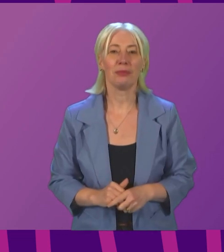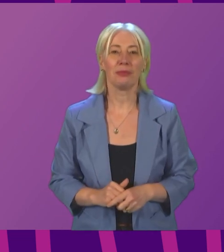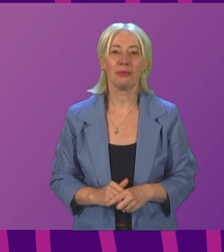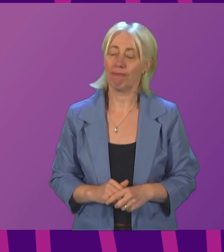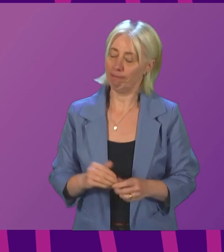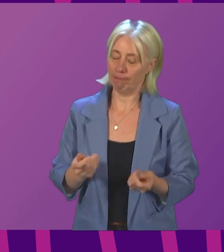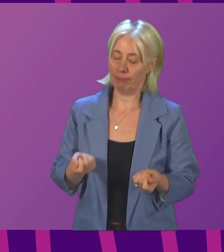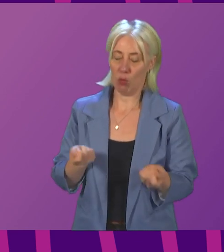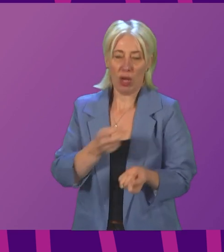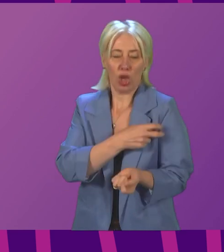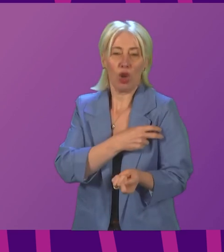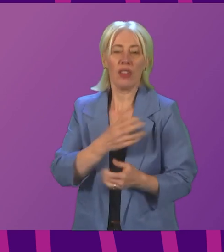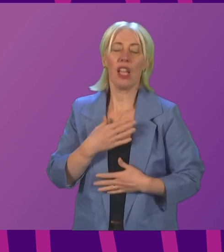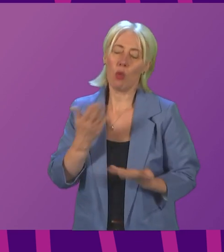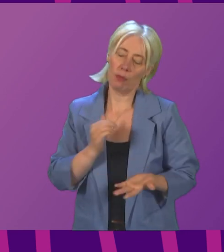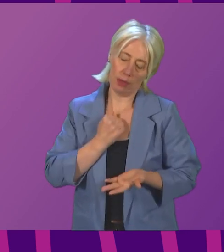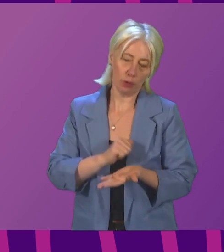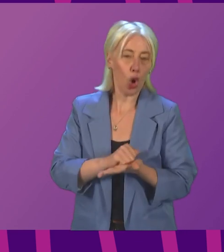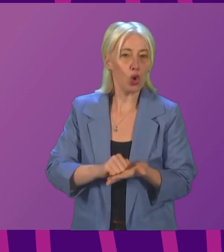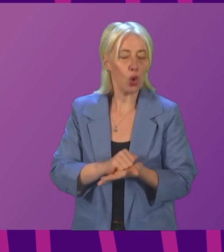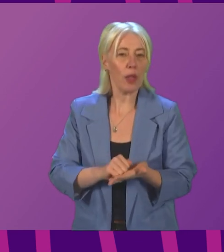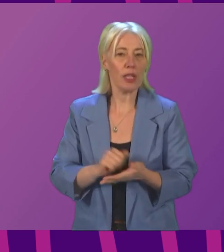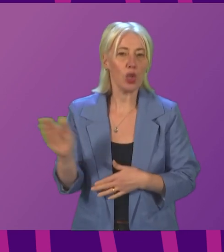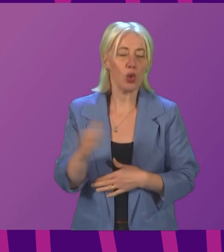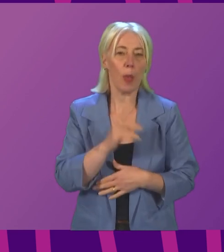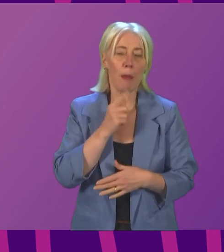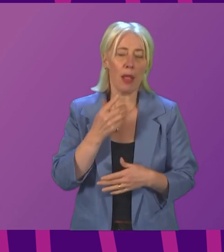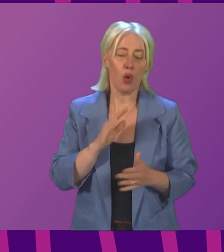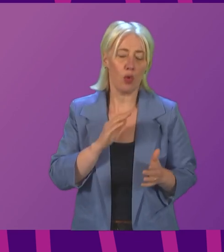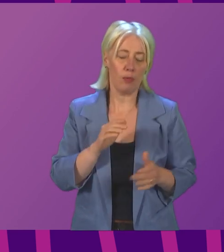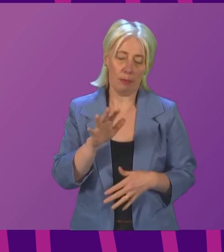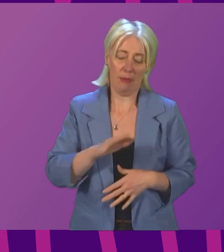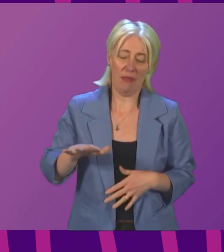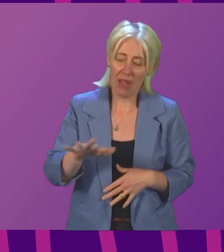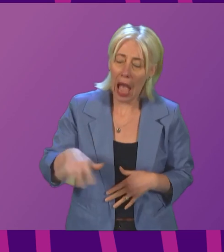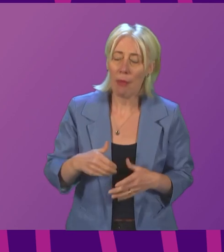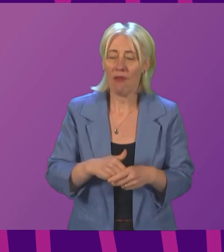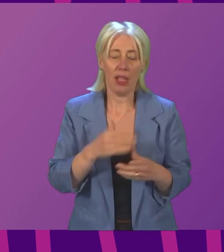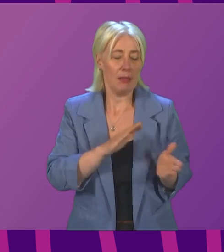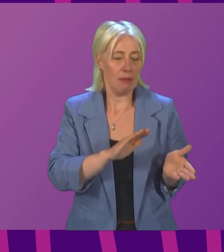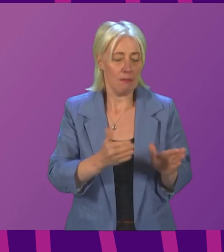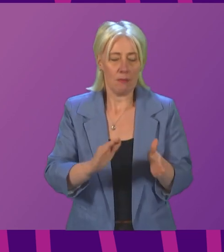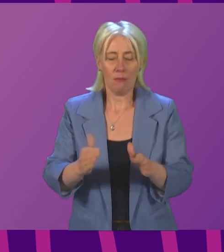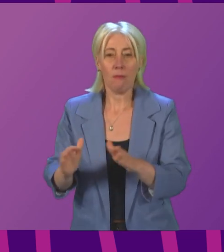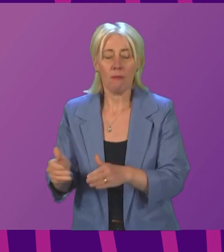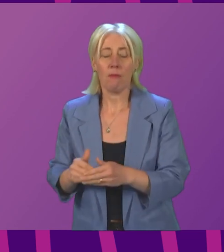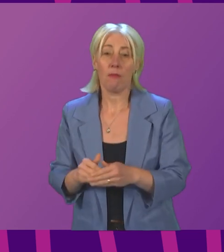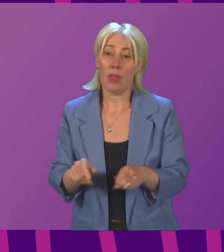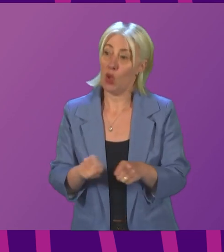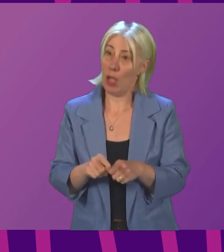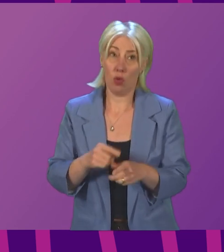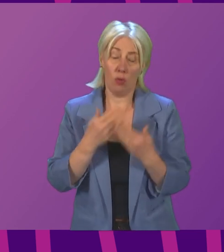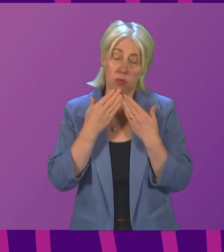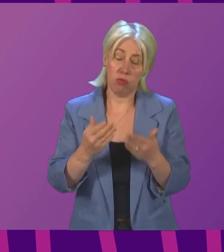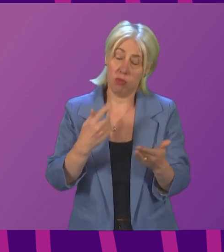Mr President, I'd like to start by offering my condolences to all those that have lost a loved one, and to recognise those who continue to put every